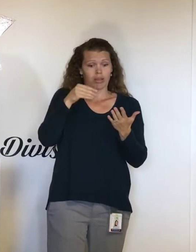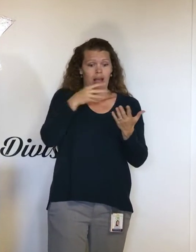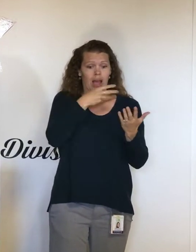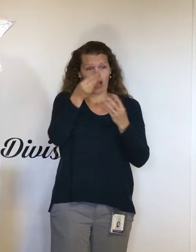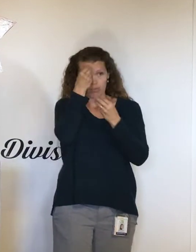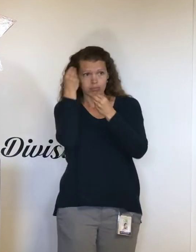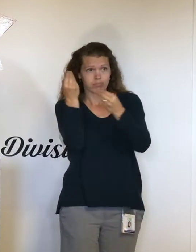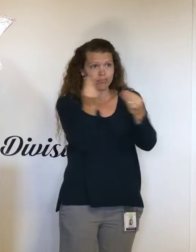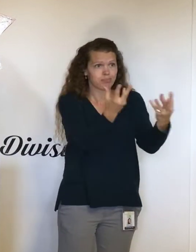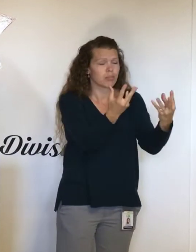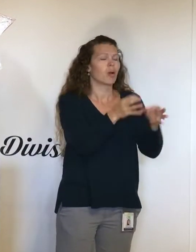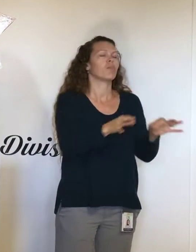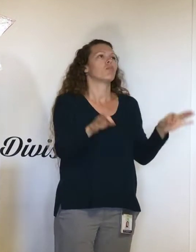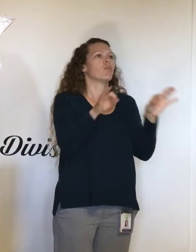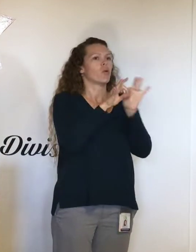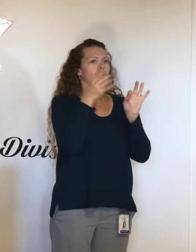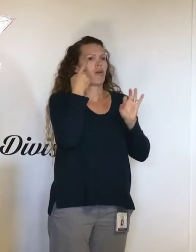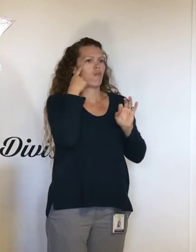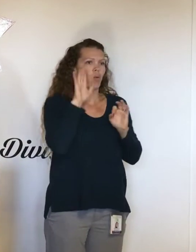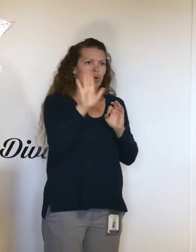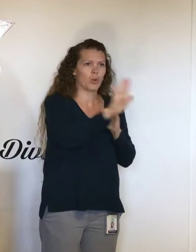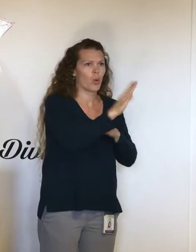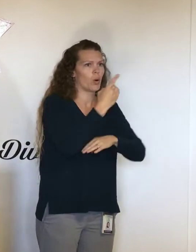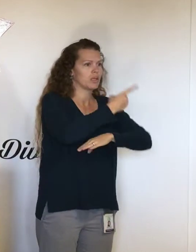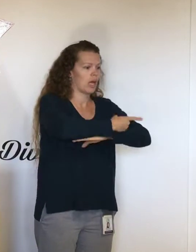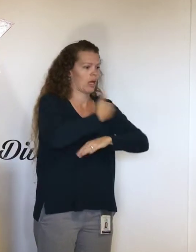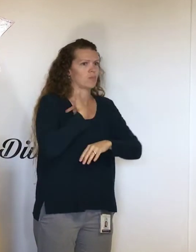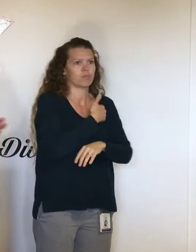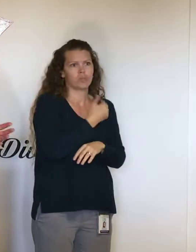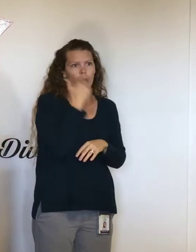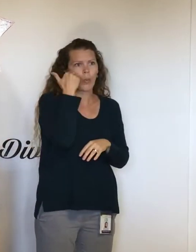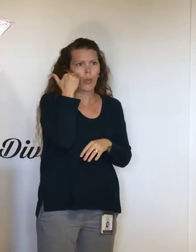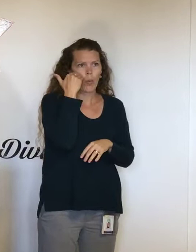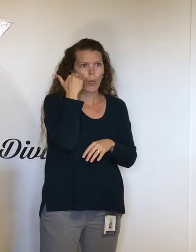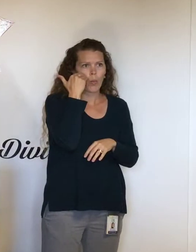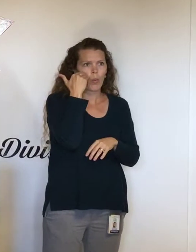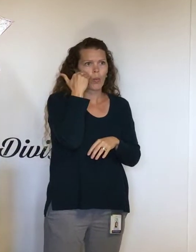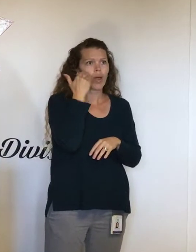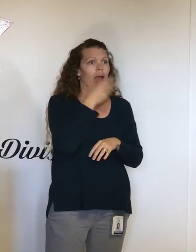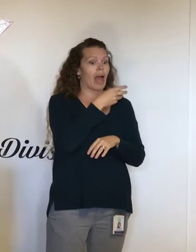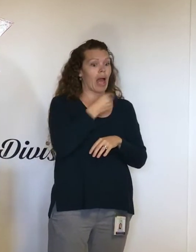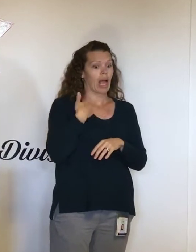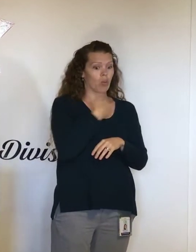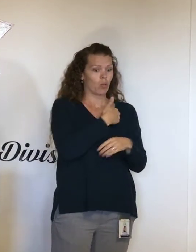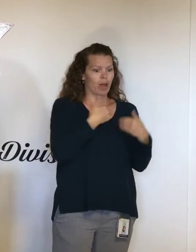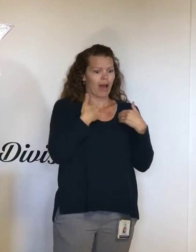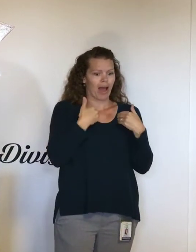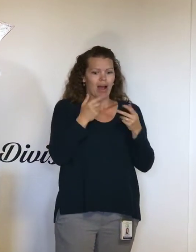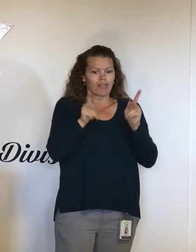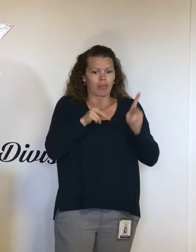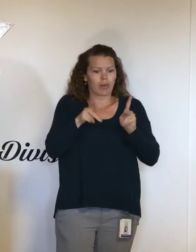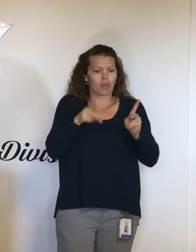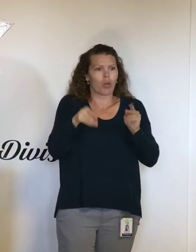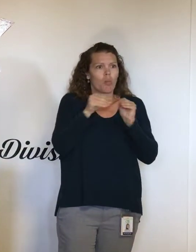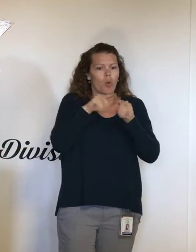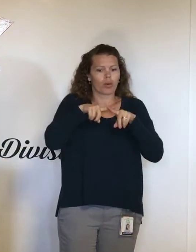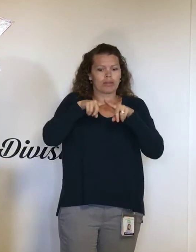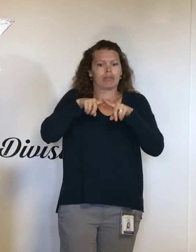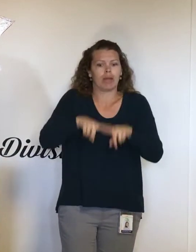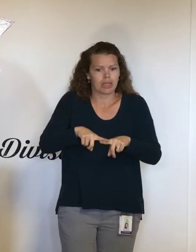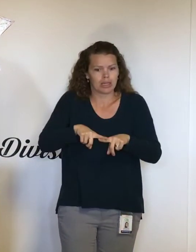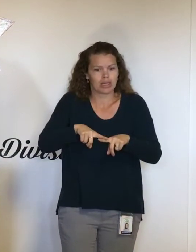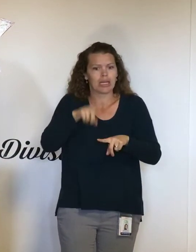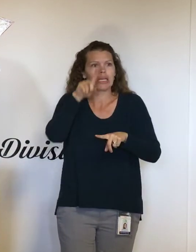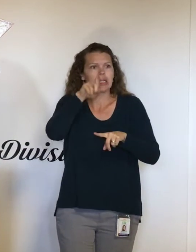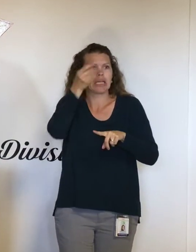plan their day or trying to plan their next action. Especially those that are part of our vulnerable population. We are very, very sensitive to them.